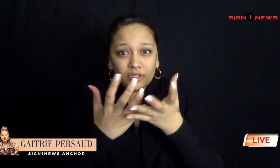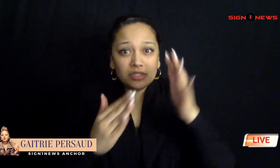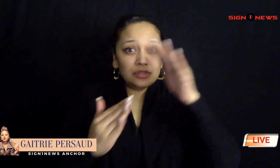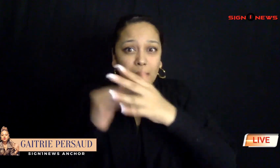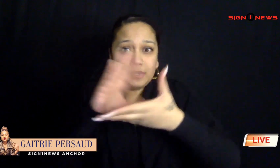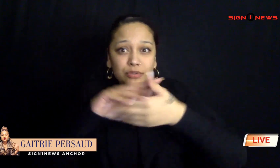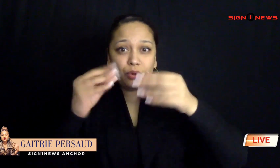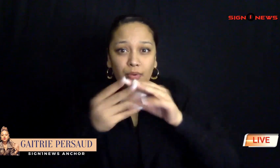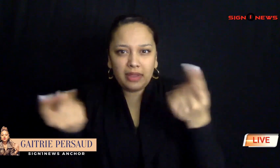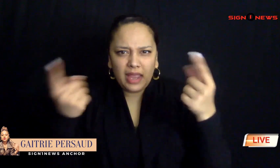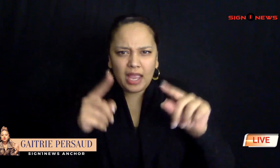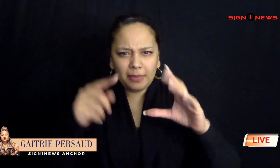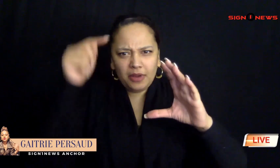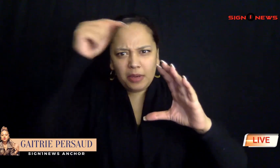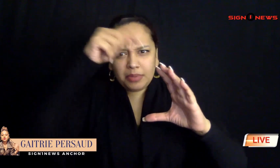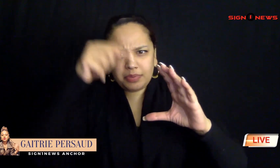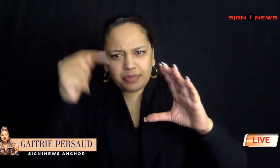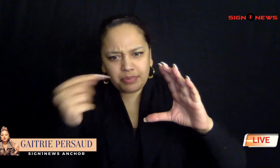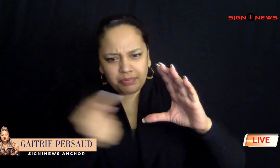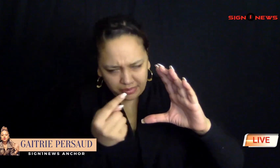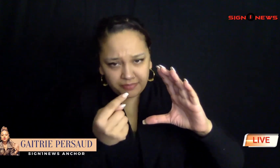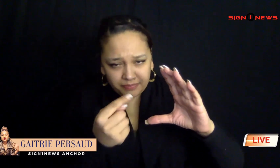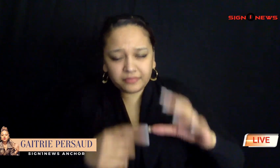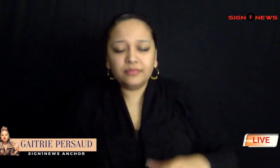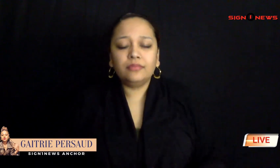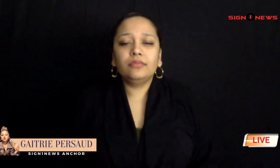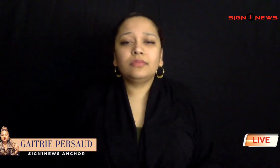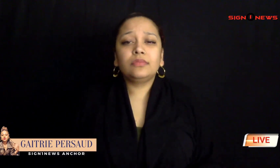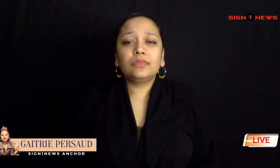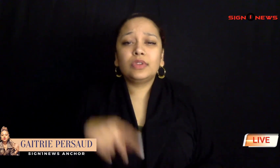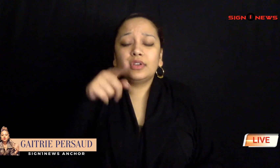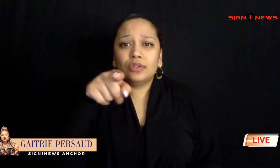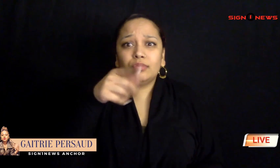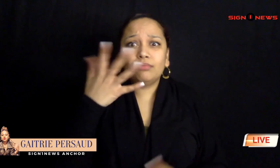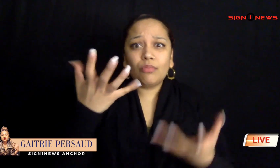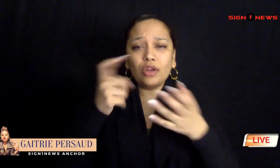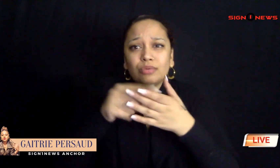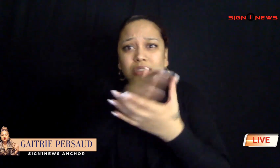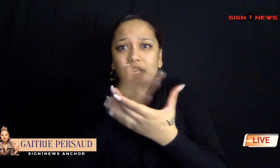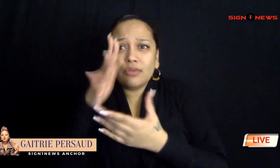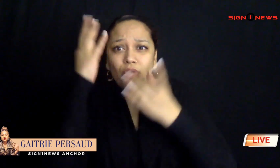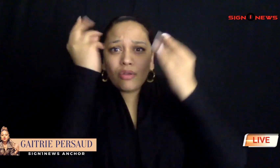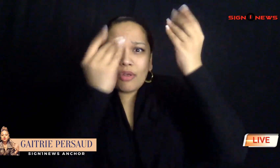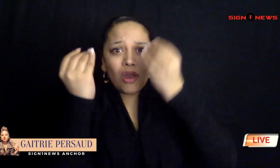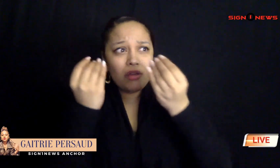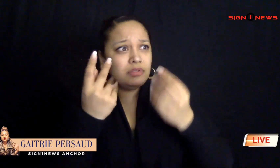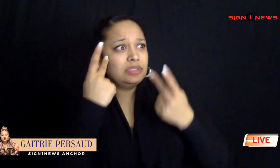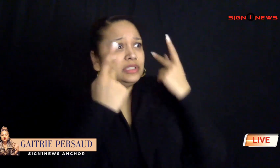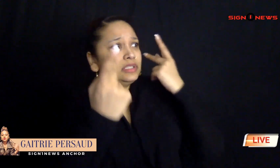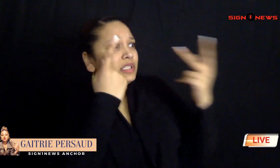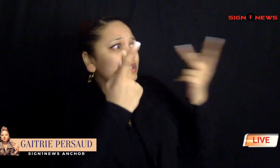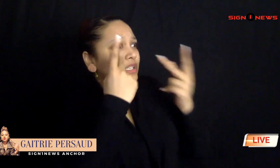stories making headlines today if you post an interesting comment during this update